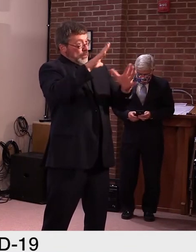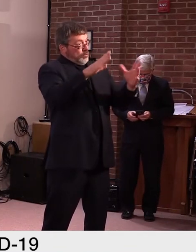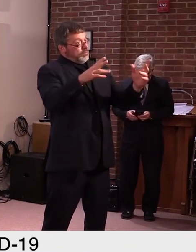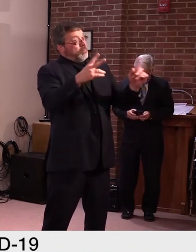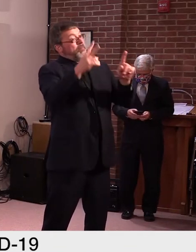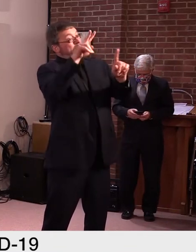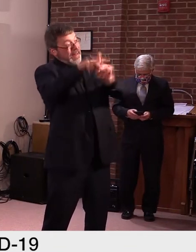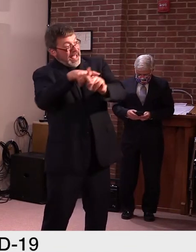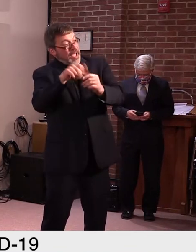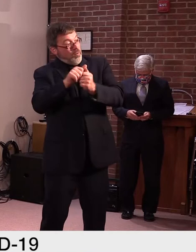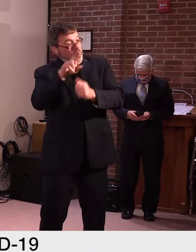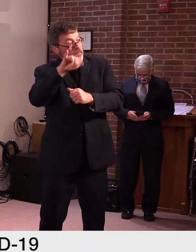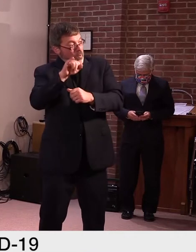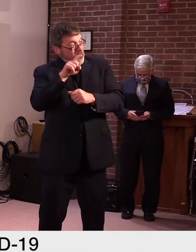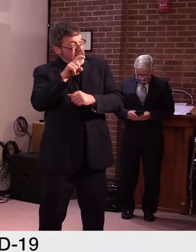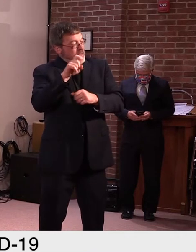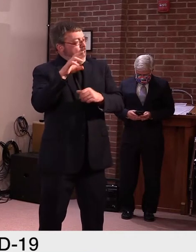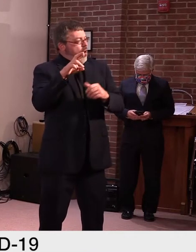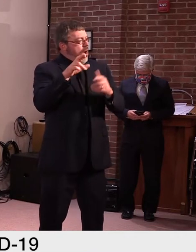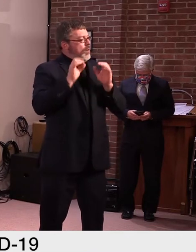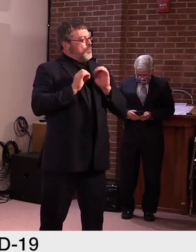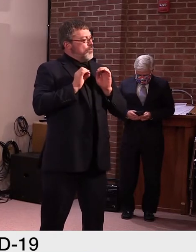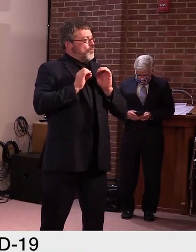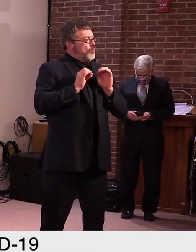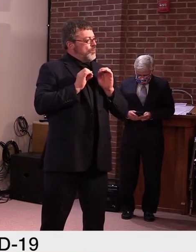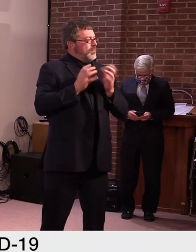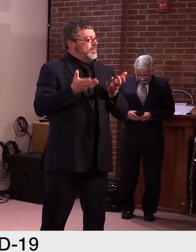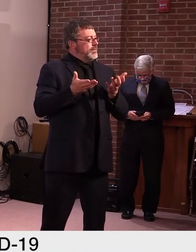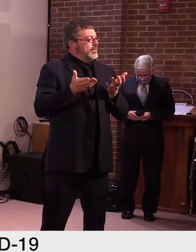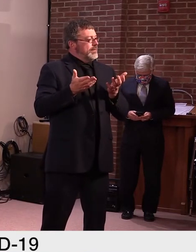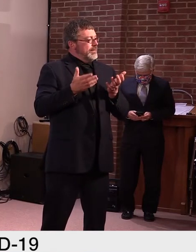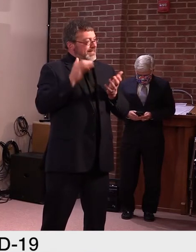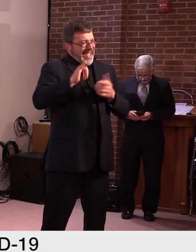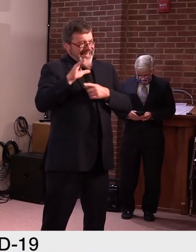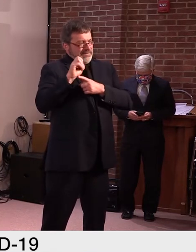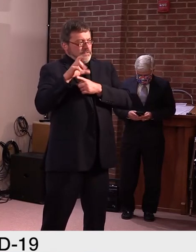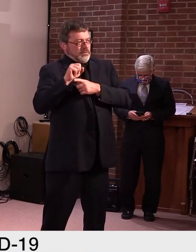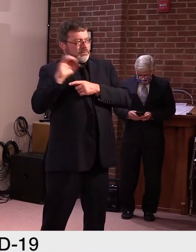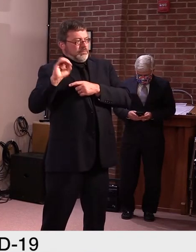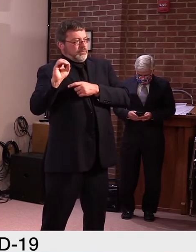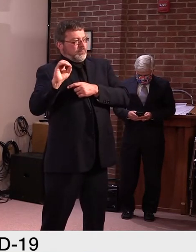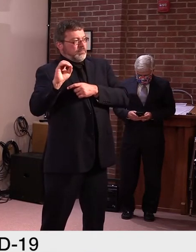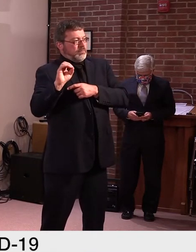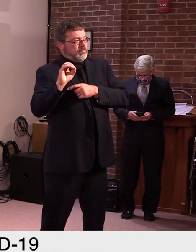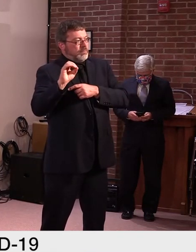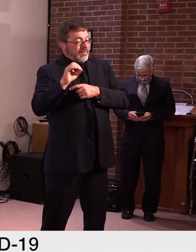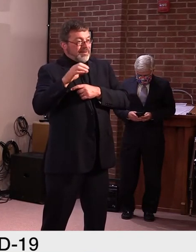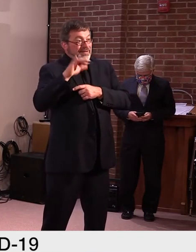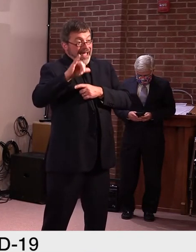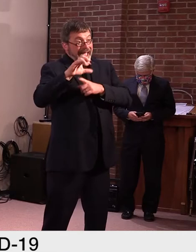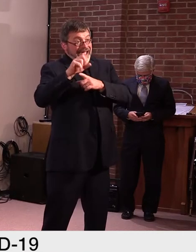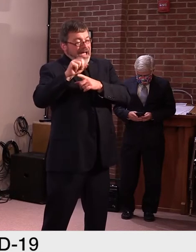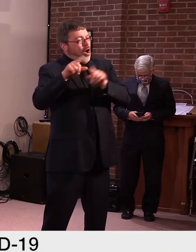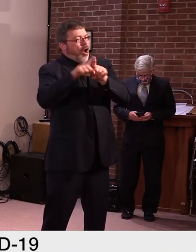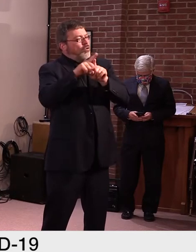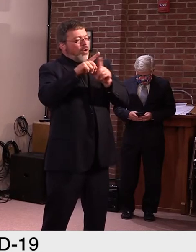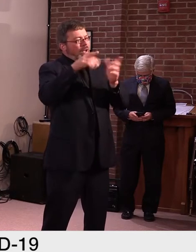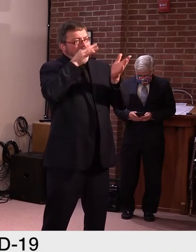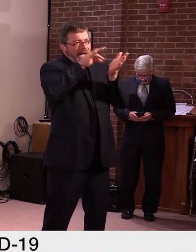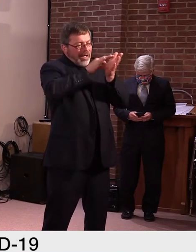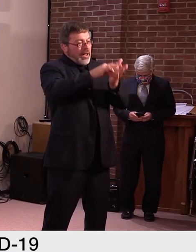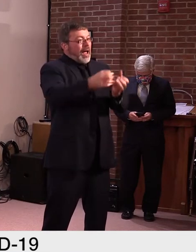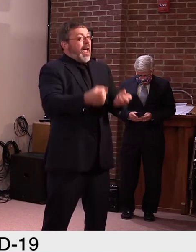it does not take into consideration is the number of people who are actually filing for and receiving unemployment insurance